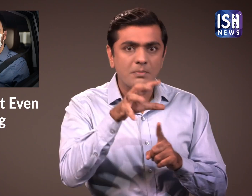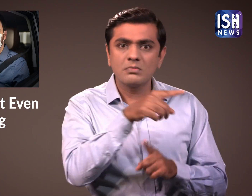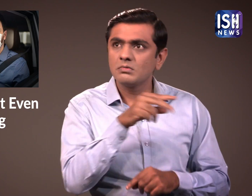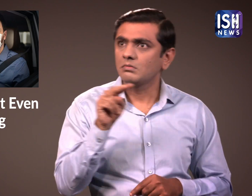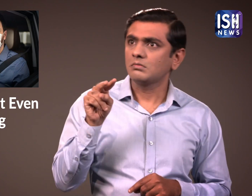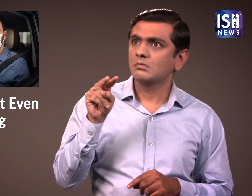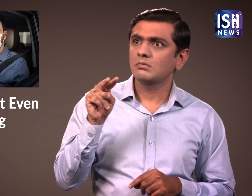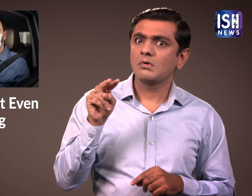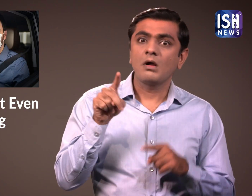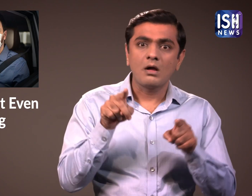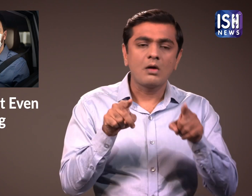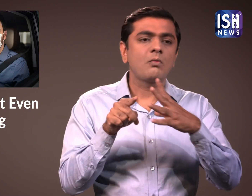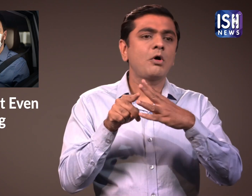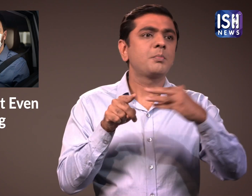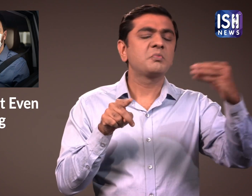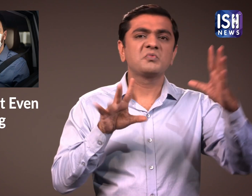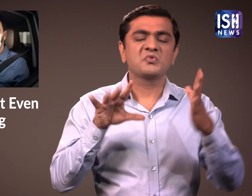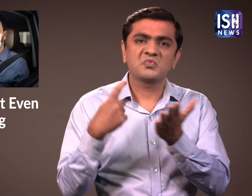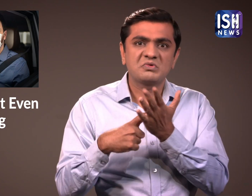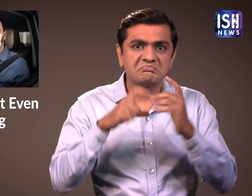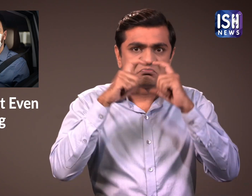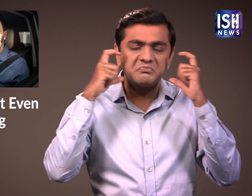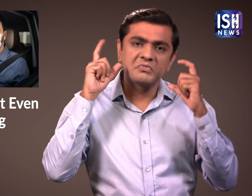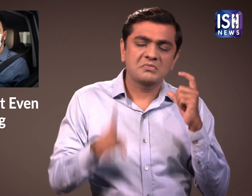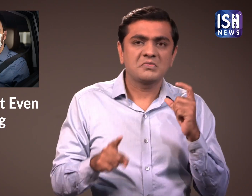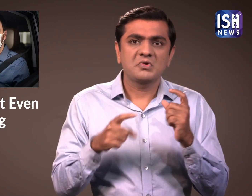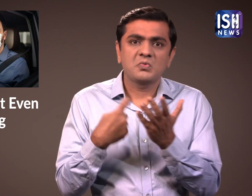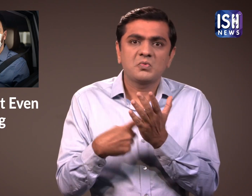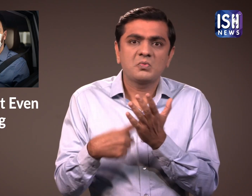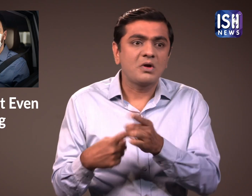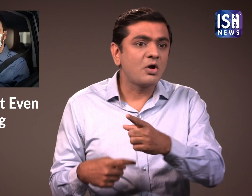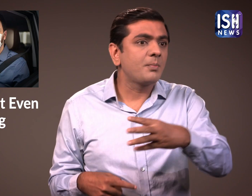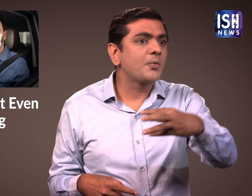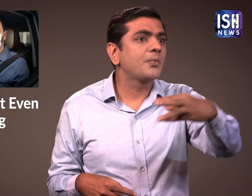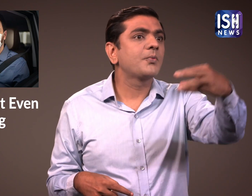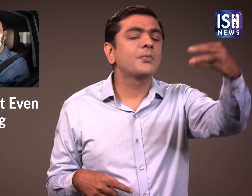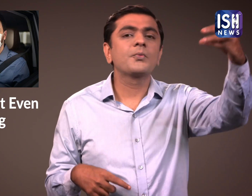It said, if lawyers do this, then people will follow their example.